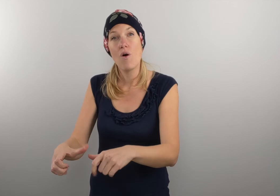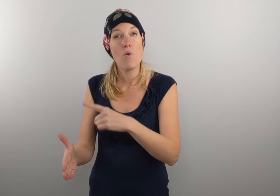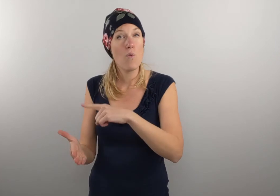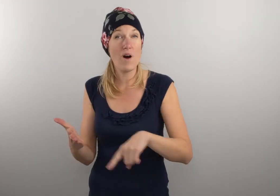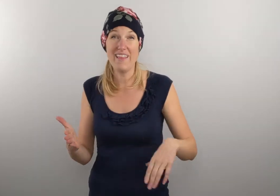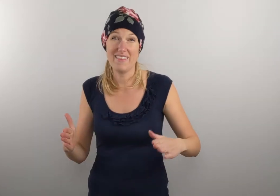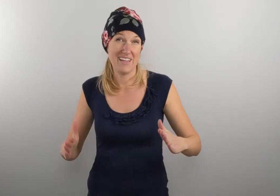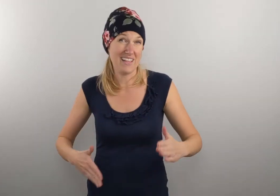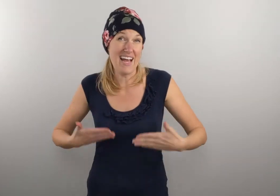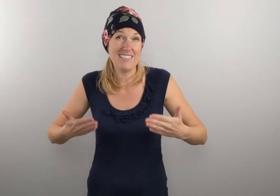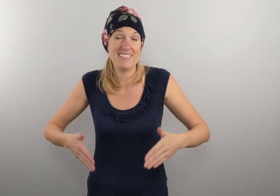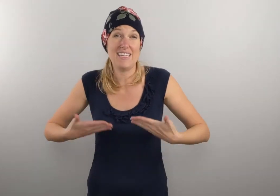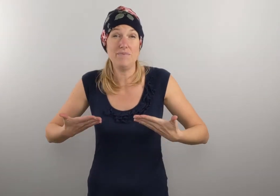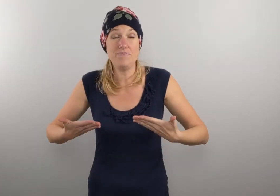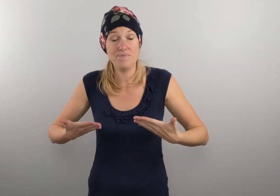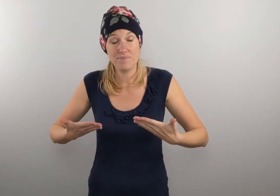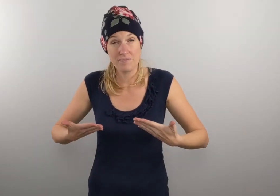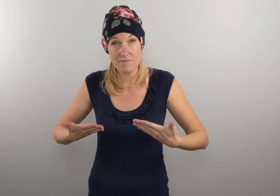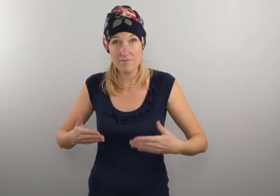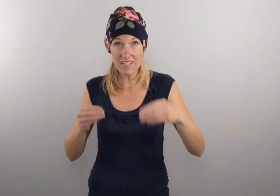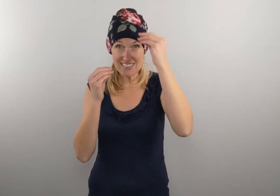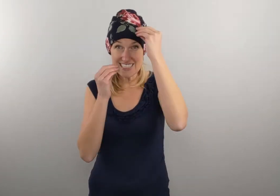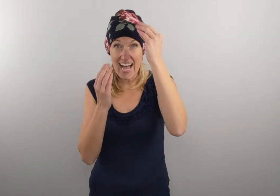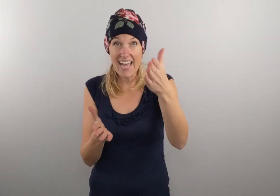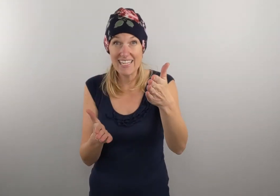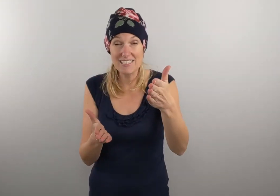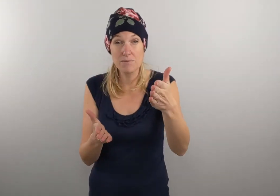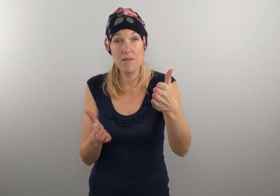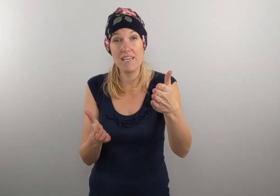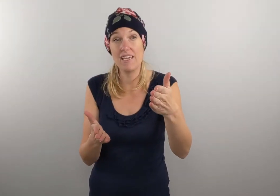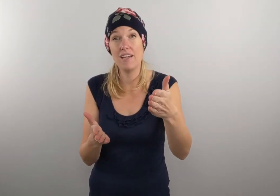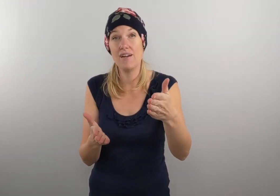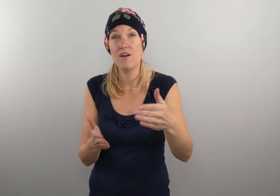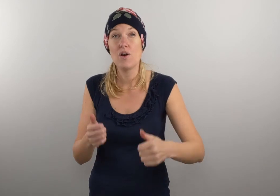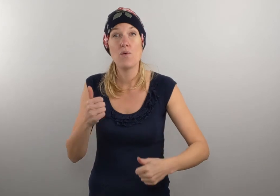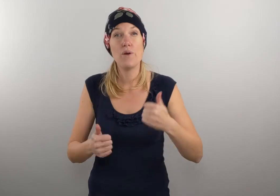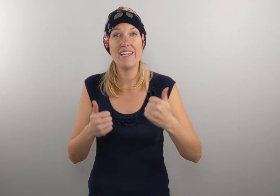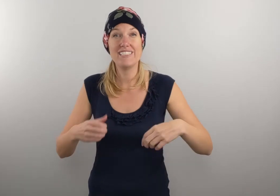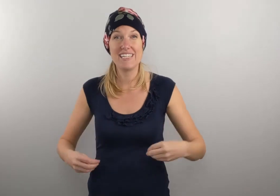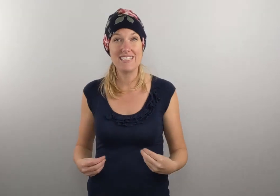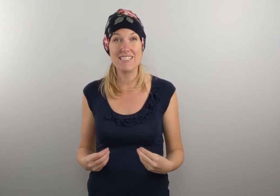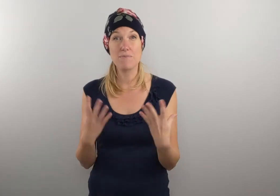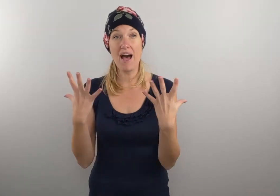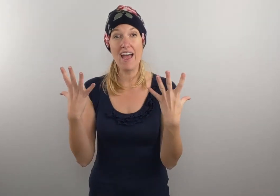What the gladsome tidings be, tidings inspire